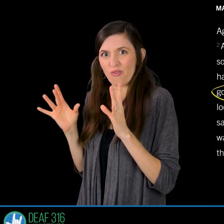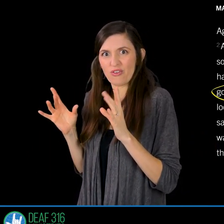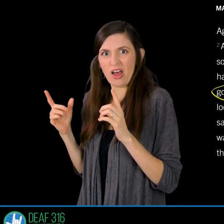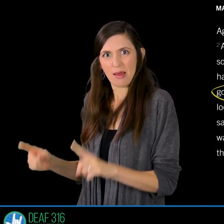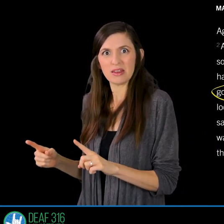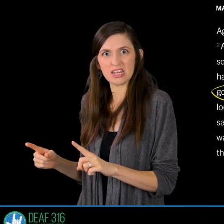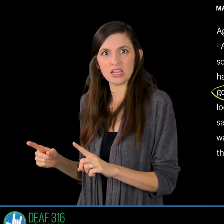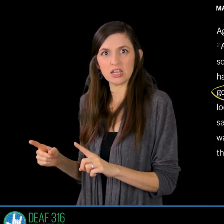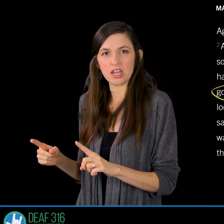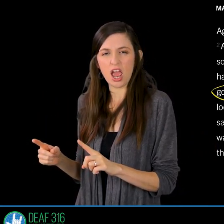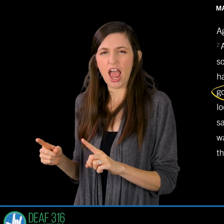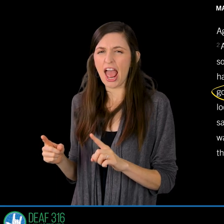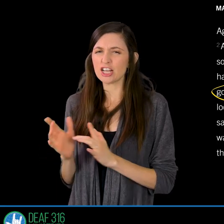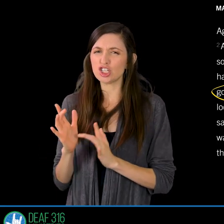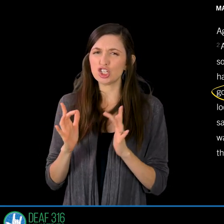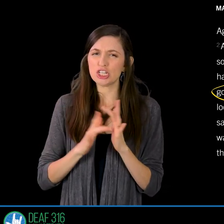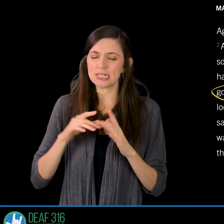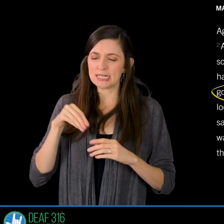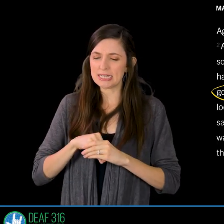looked around at them with anger